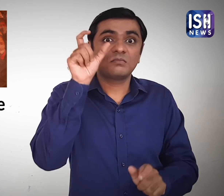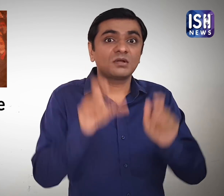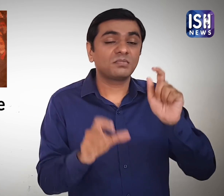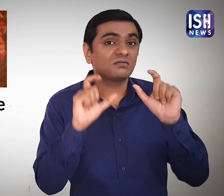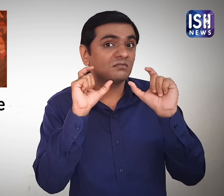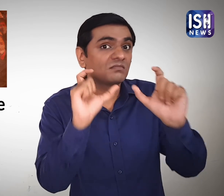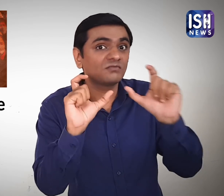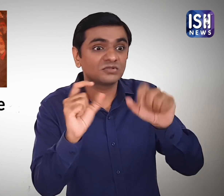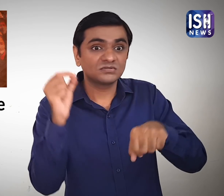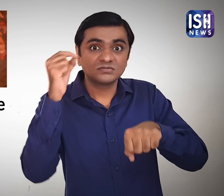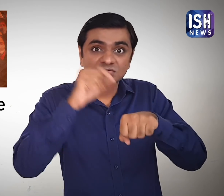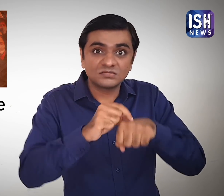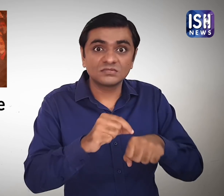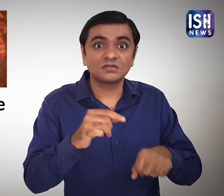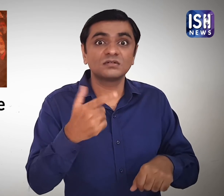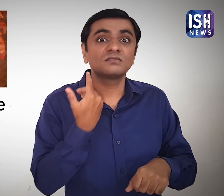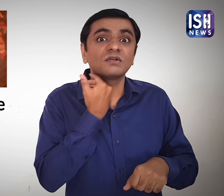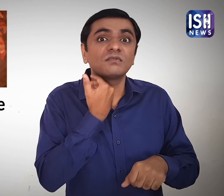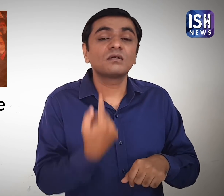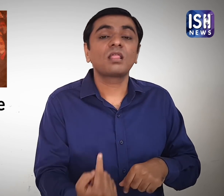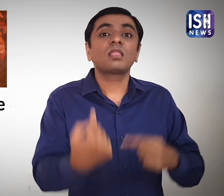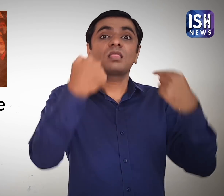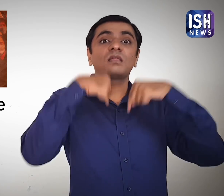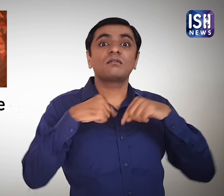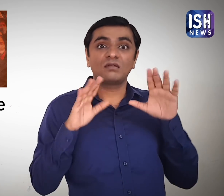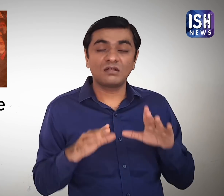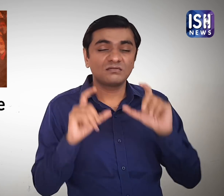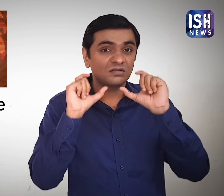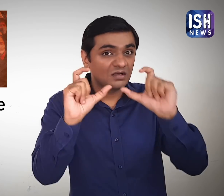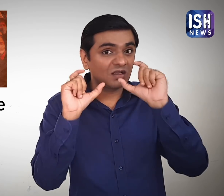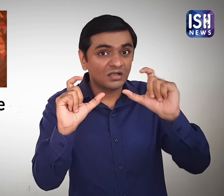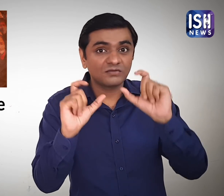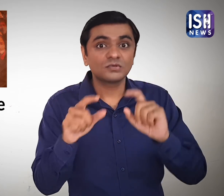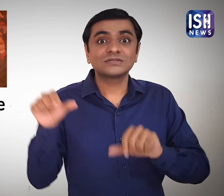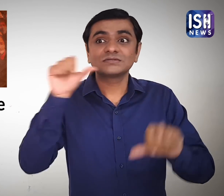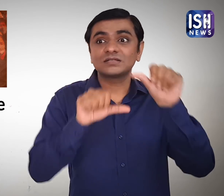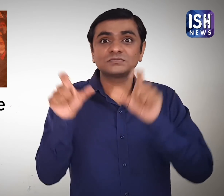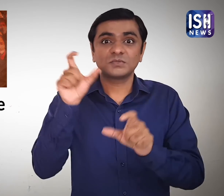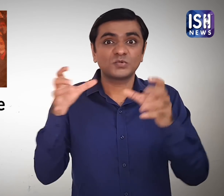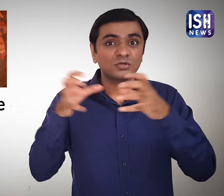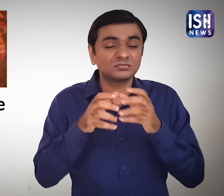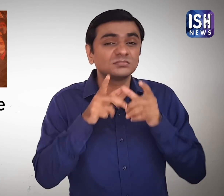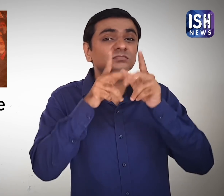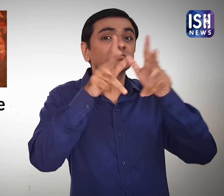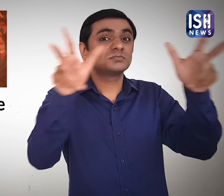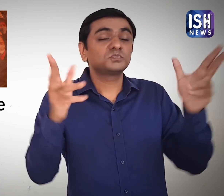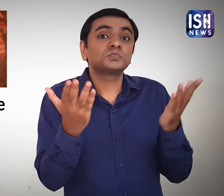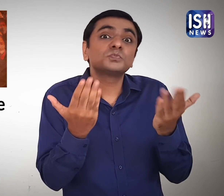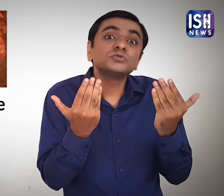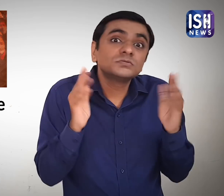warned that the infection has been transmitted from ticks to humans and will be transmitted to other humans.